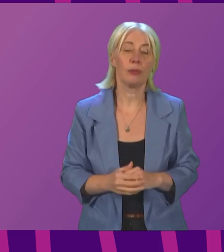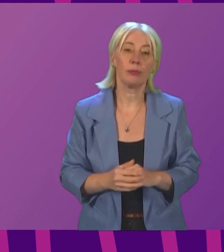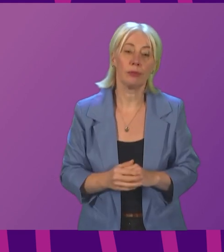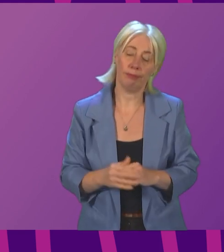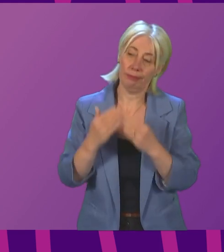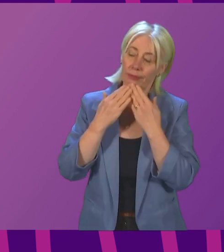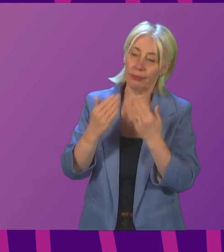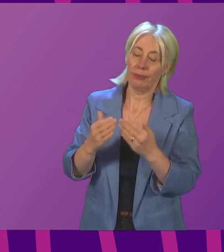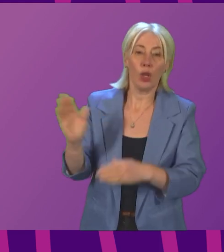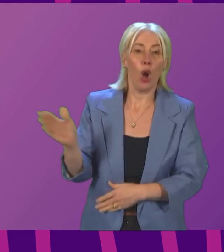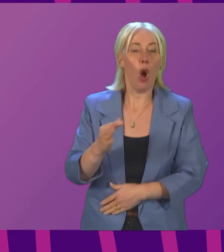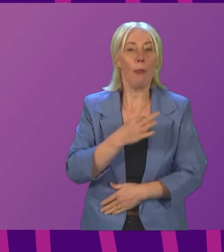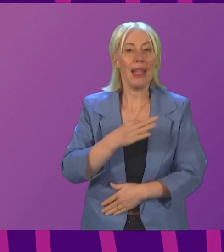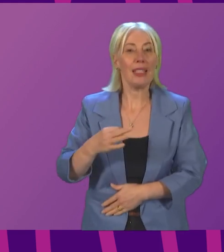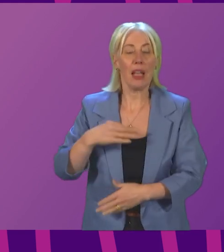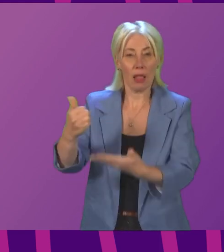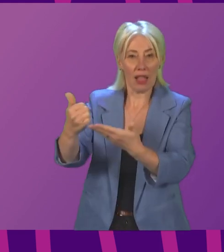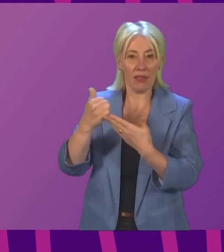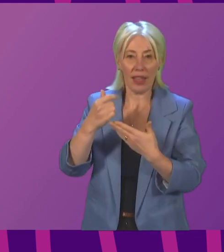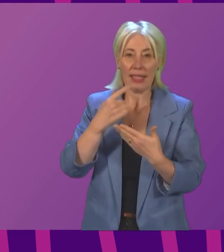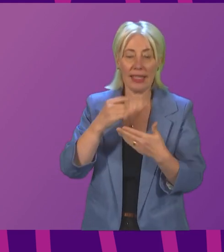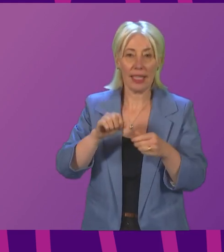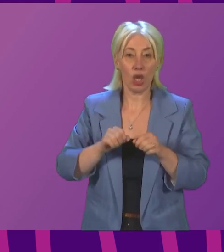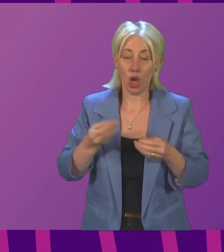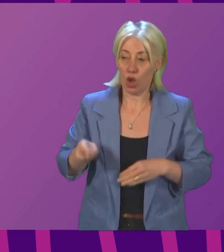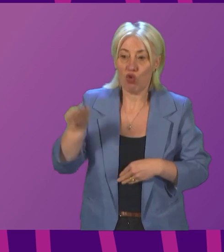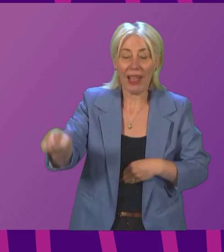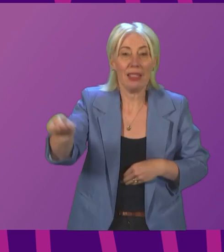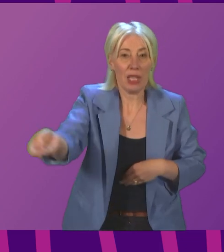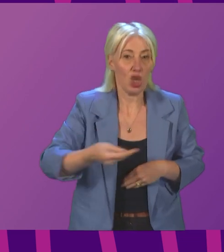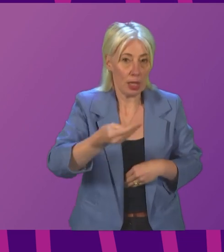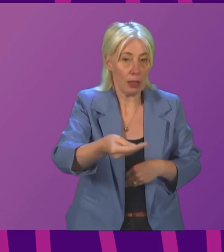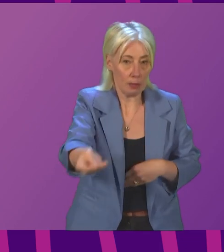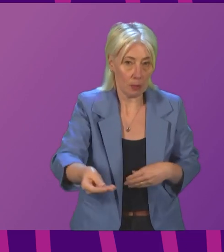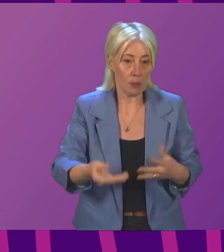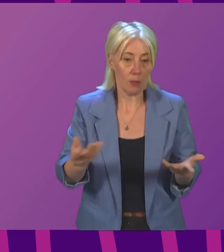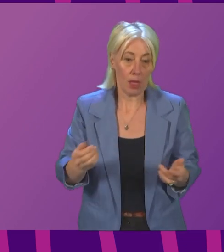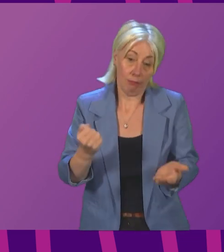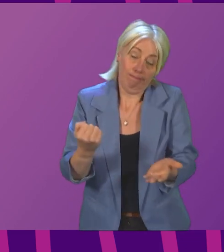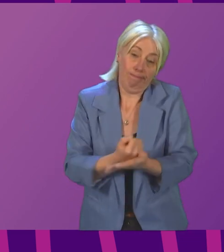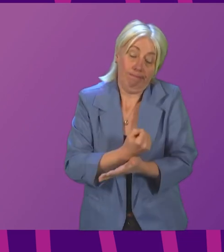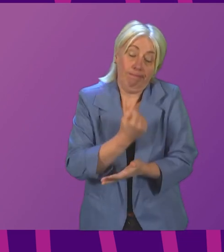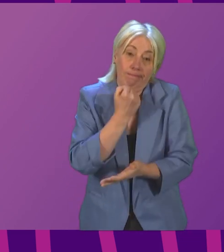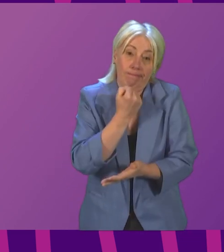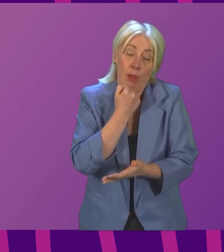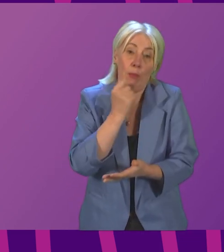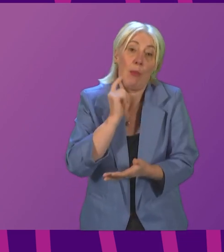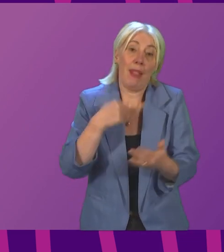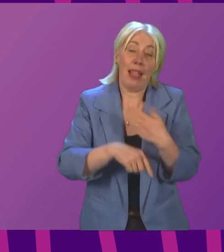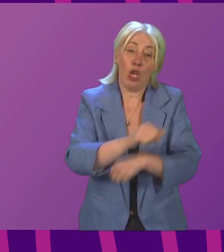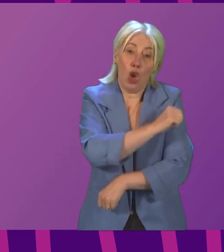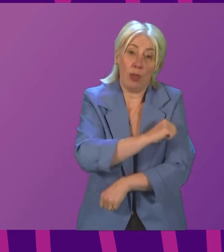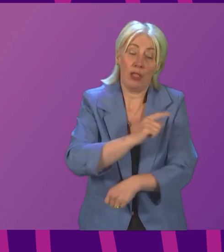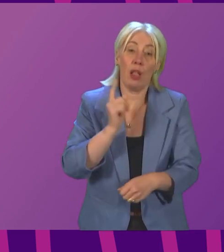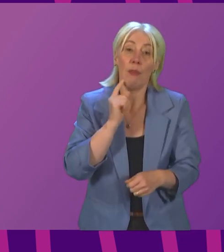Officer. All medical advice has indicated that the transmission rate, including the number of people, unfortunately, in hospital at the moment, is higher